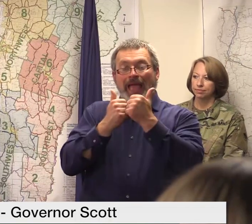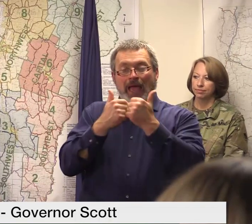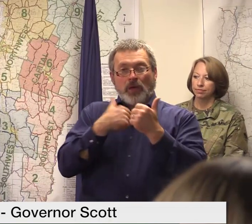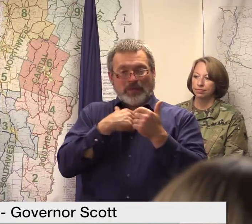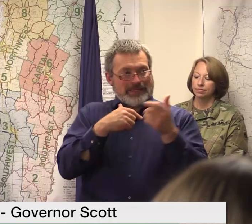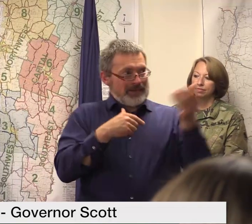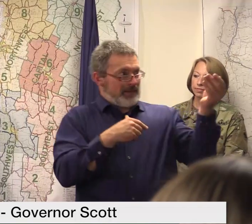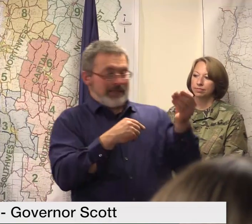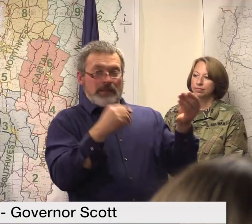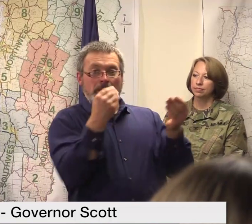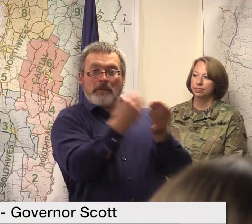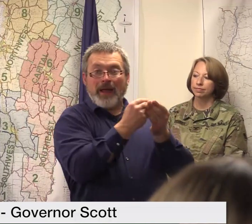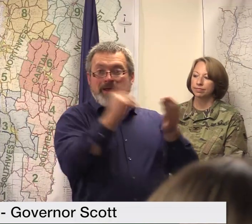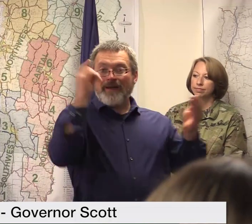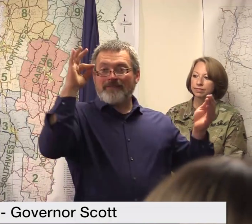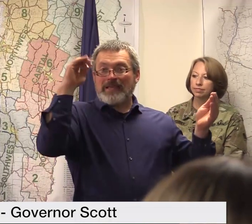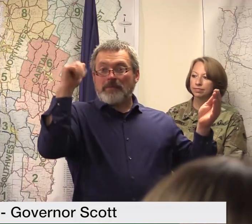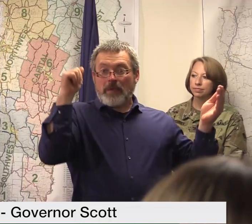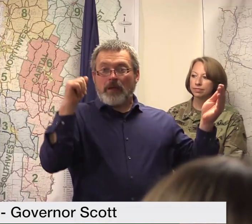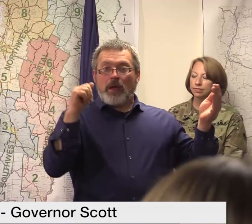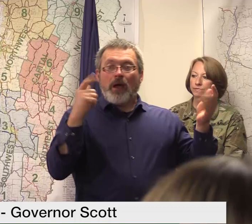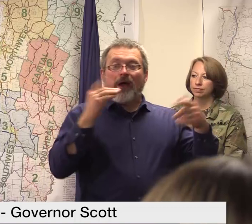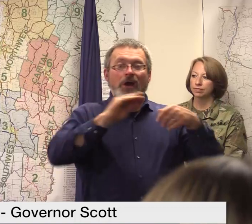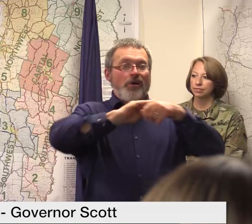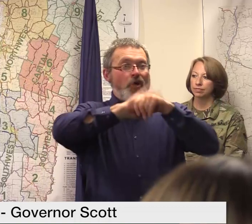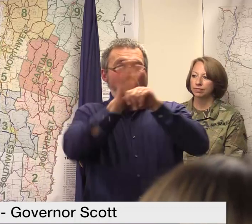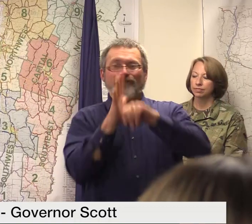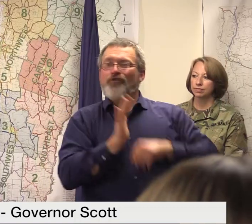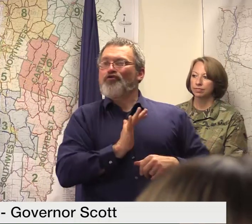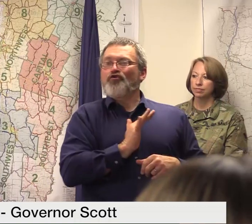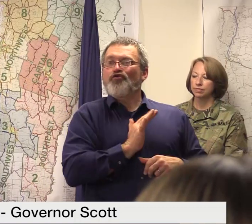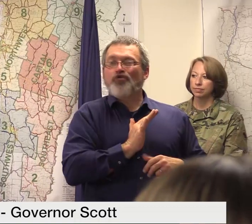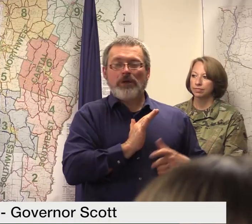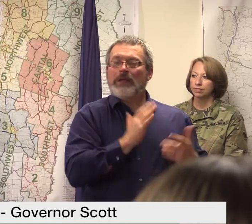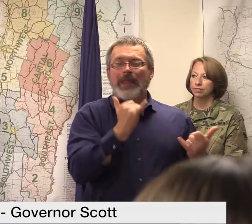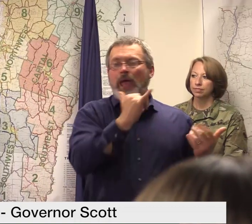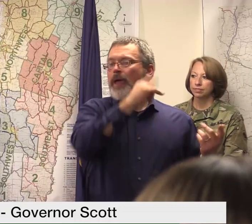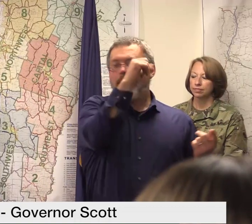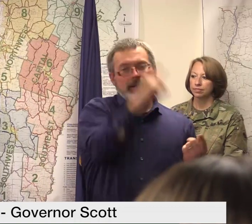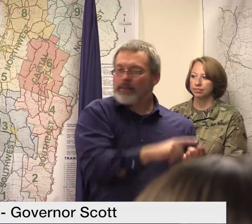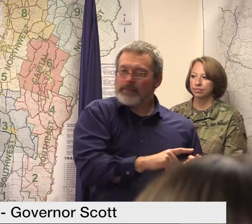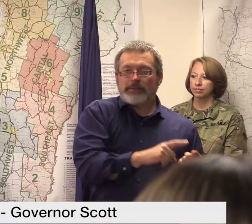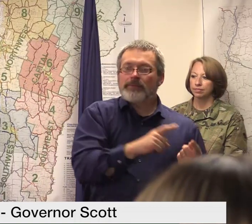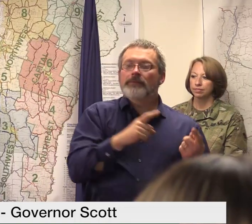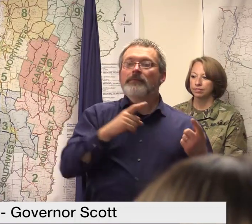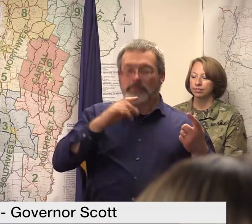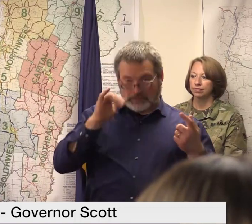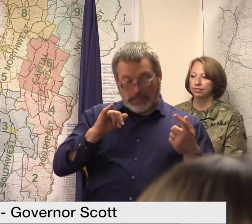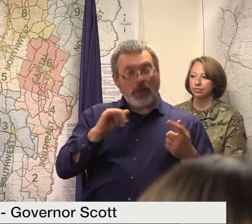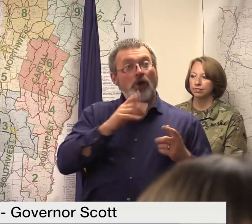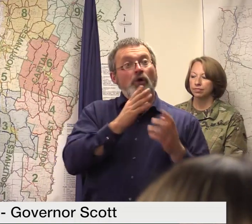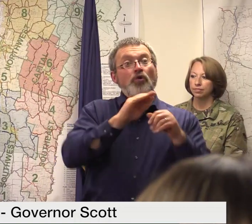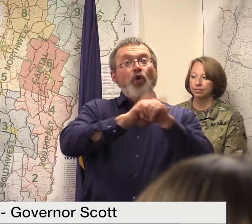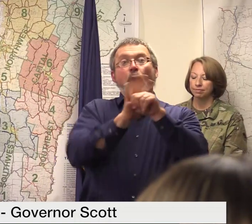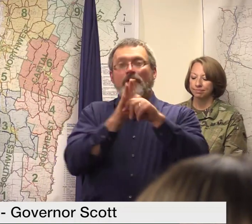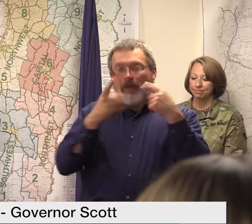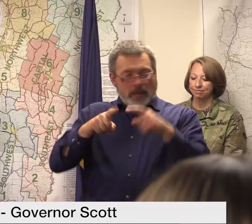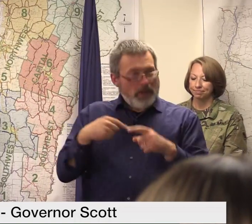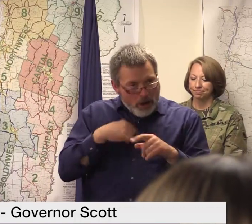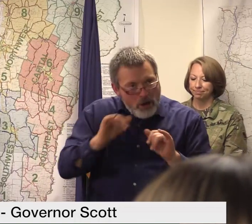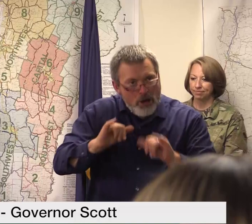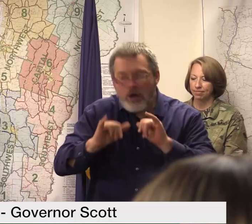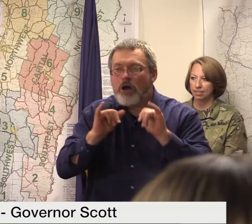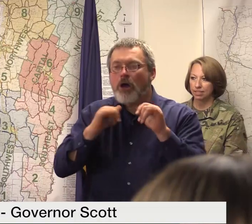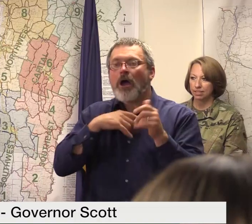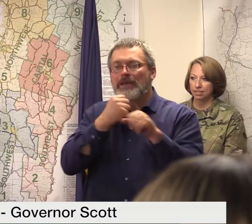crisis and so taken together those two programs have given us tools we've never had in the past to do this